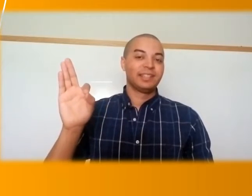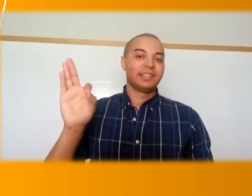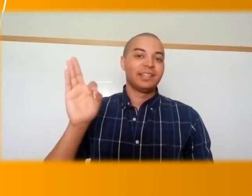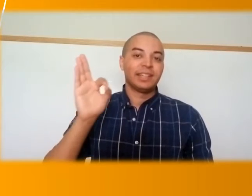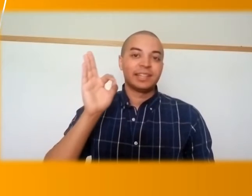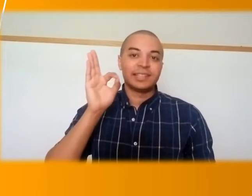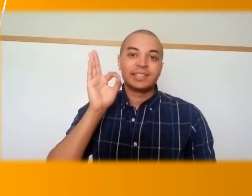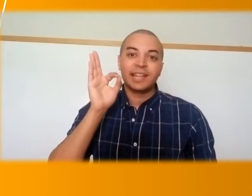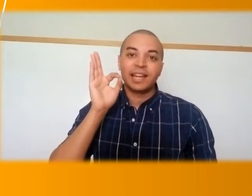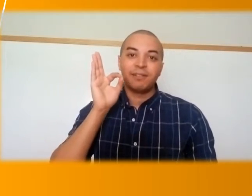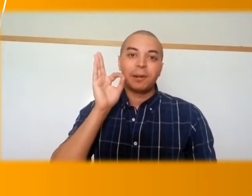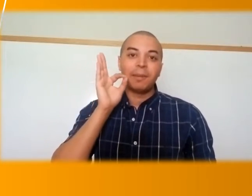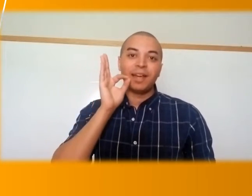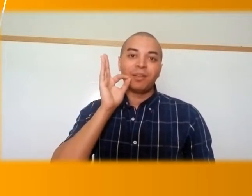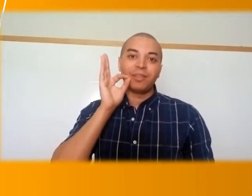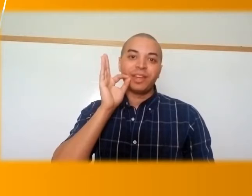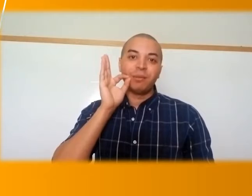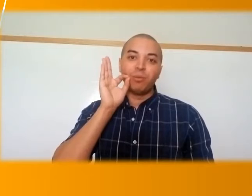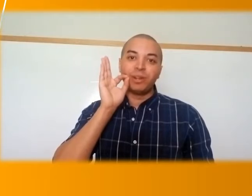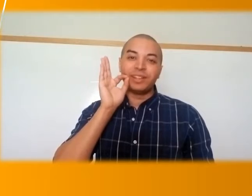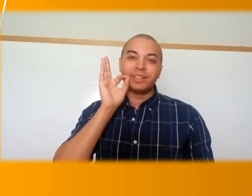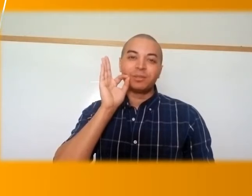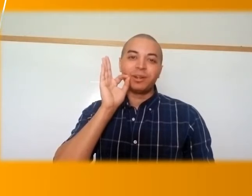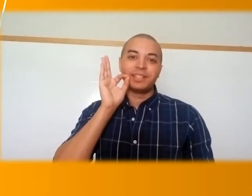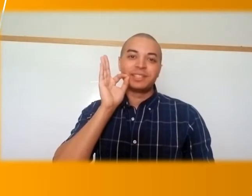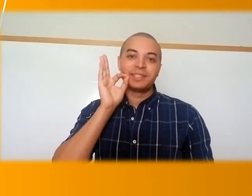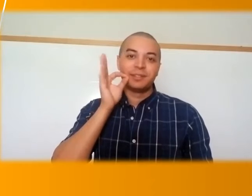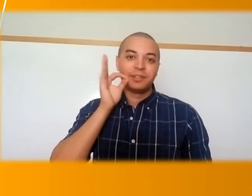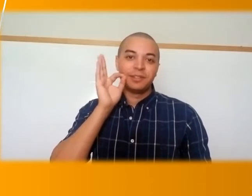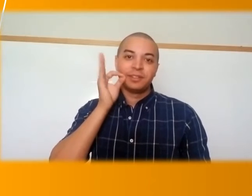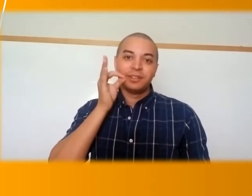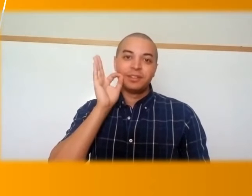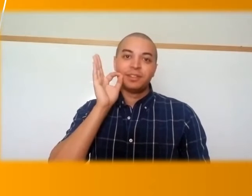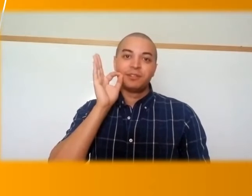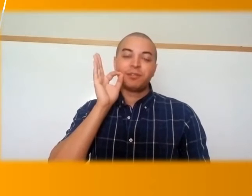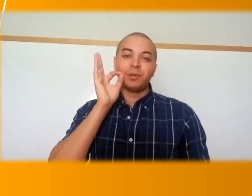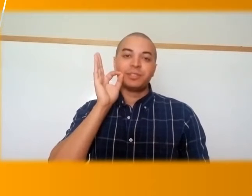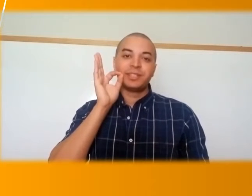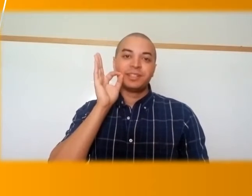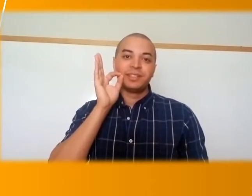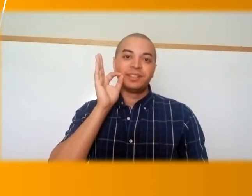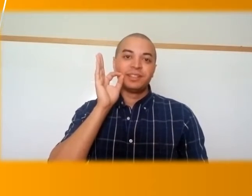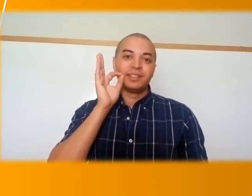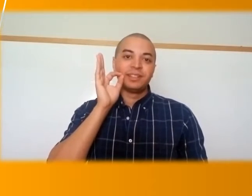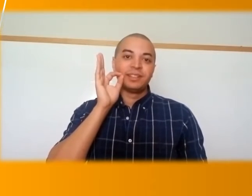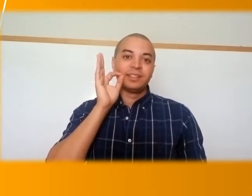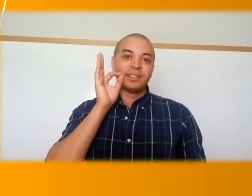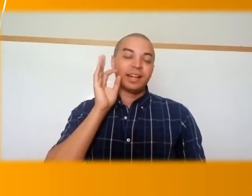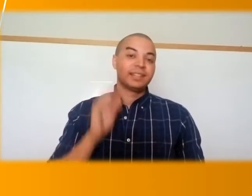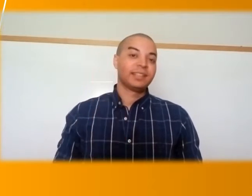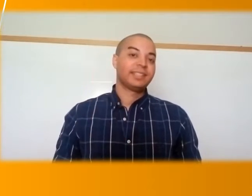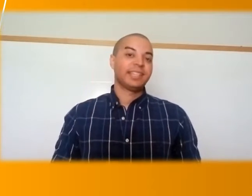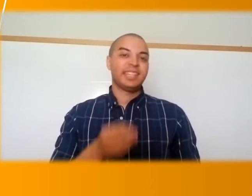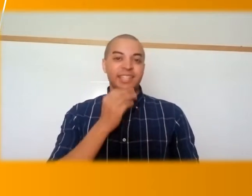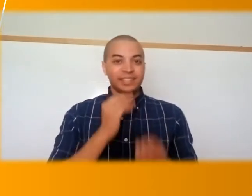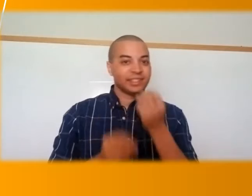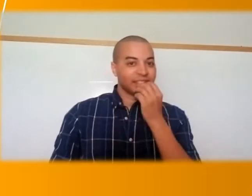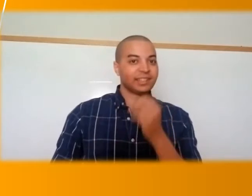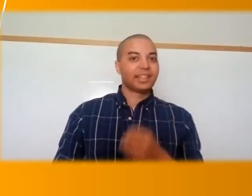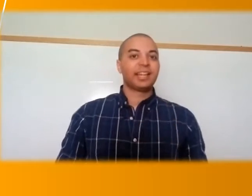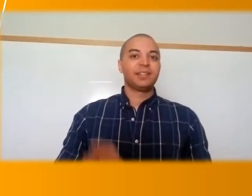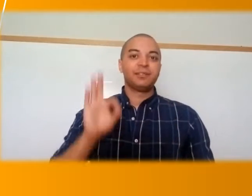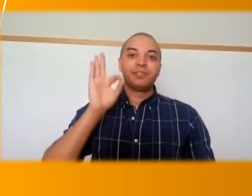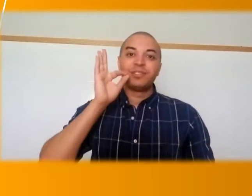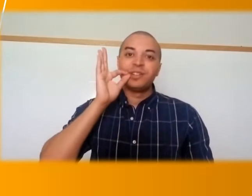it at the side of our mouth and wiggle it twice. Fruit. I like to eat